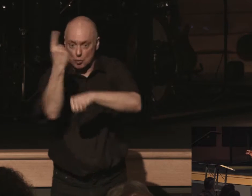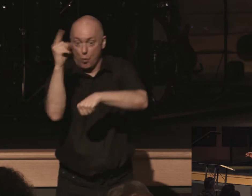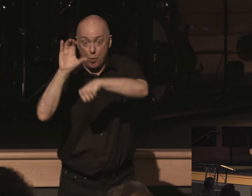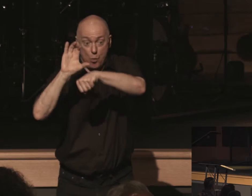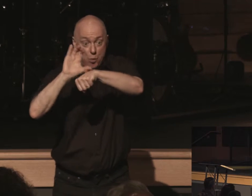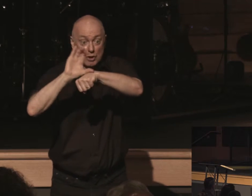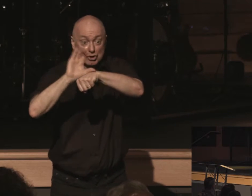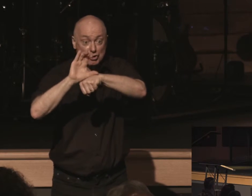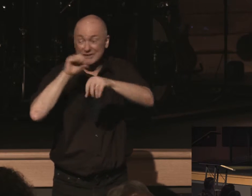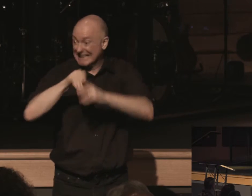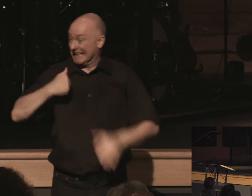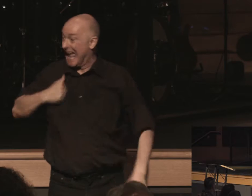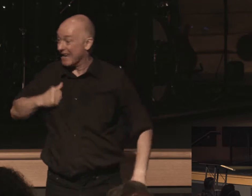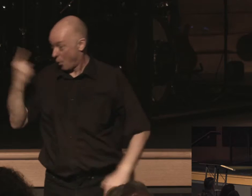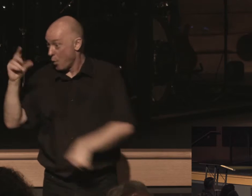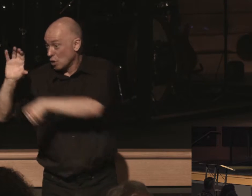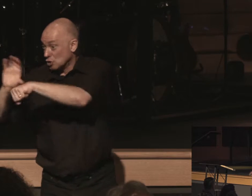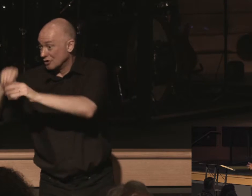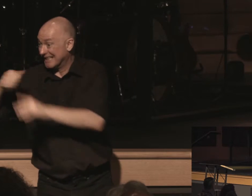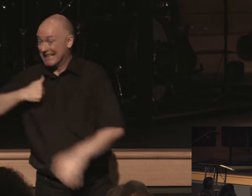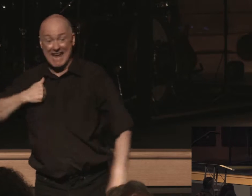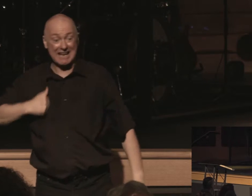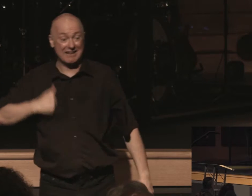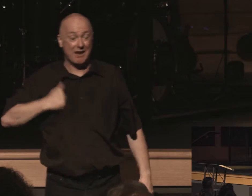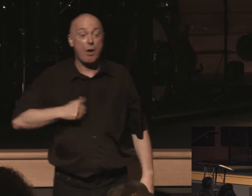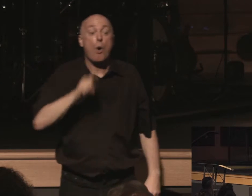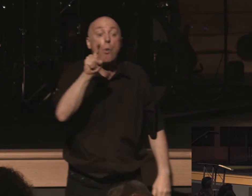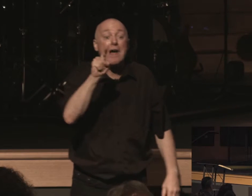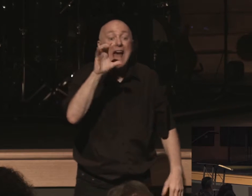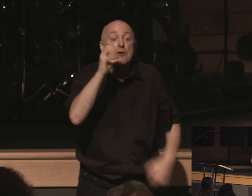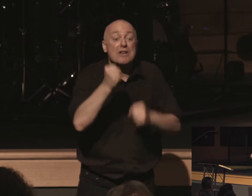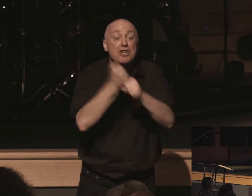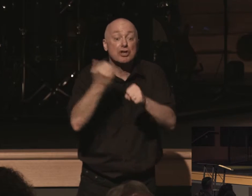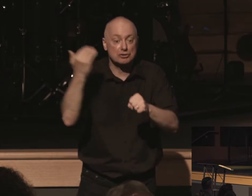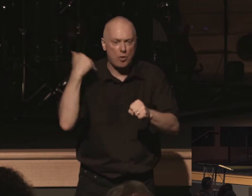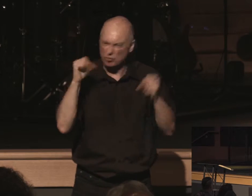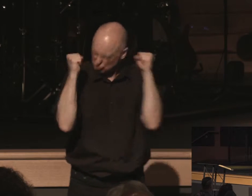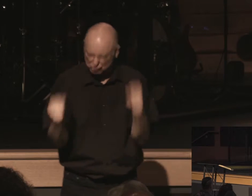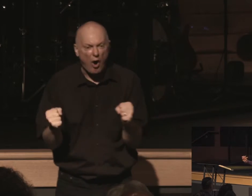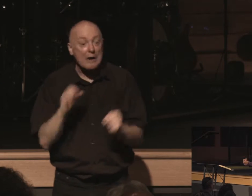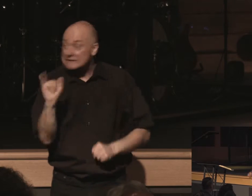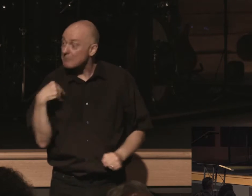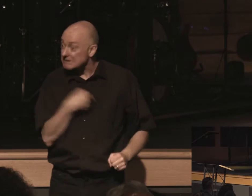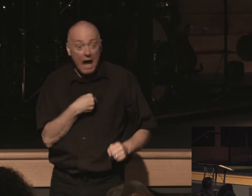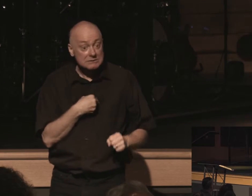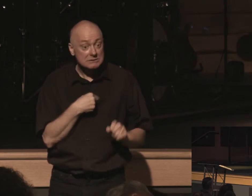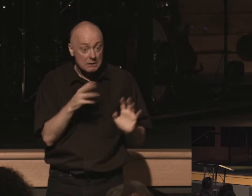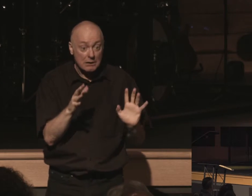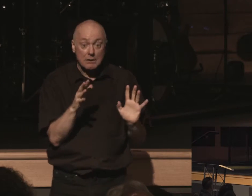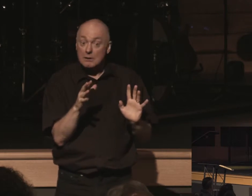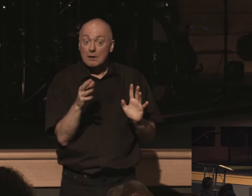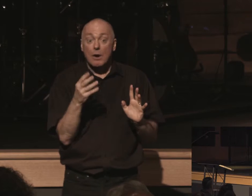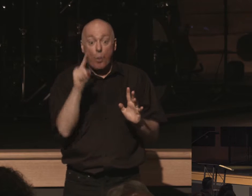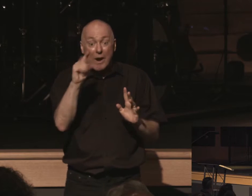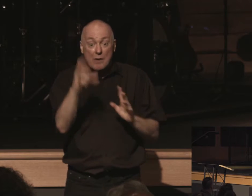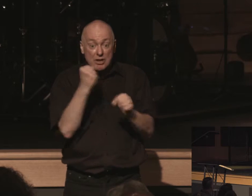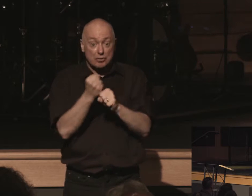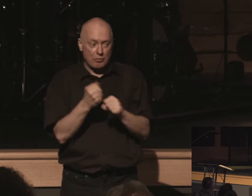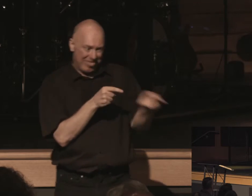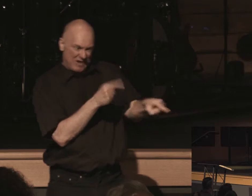within our nation right now that let's say a hundred years ago used to be as strong as we desire to be in the gospel of jesus christ and